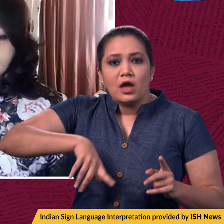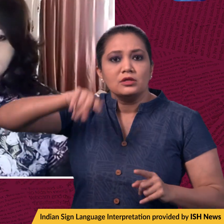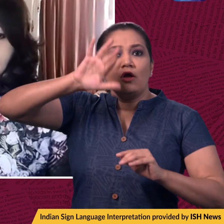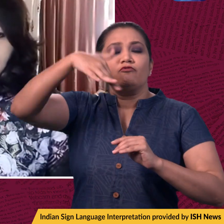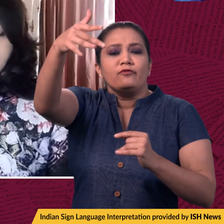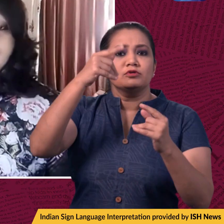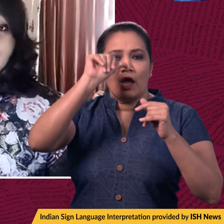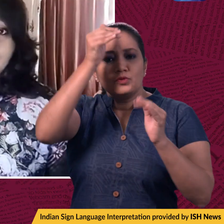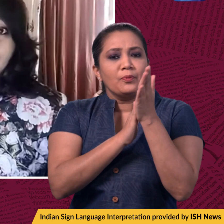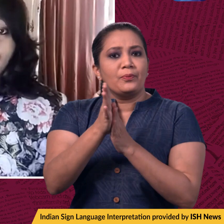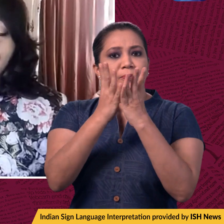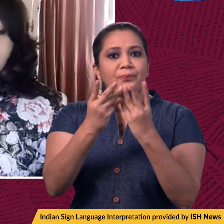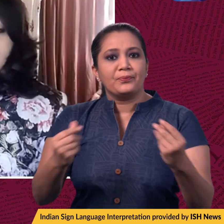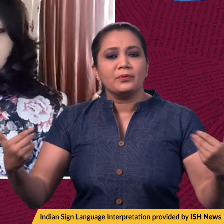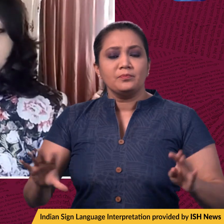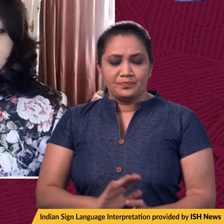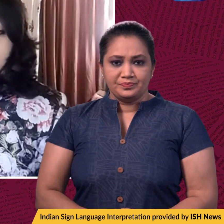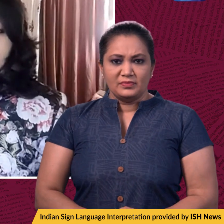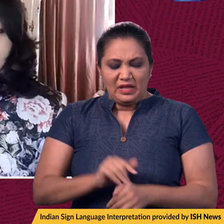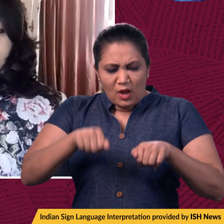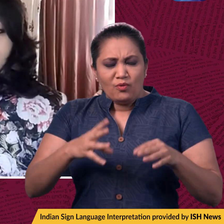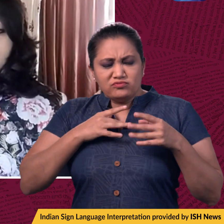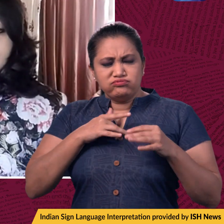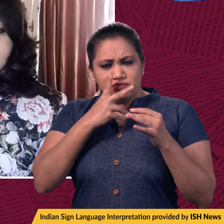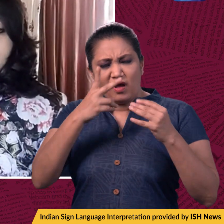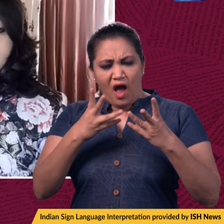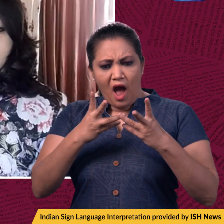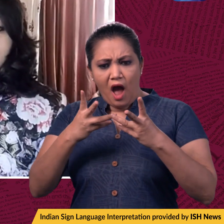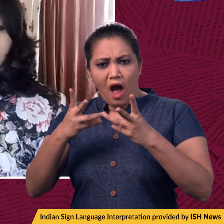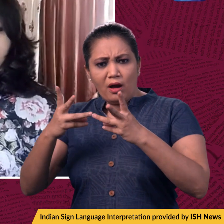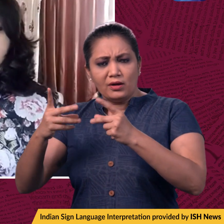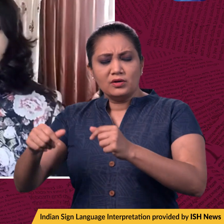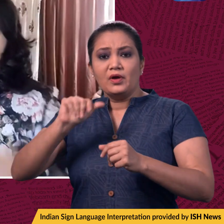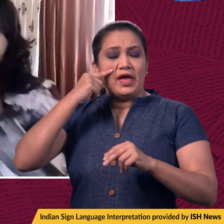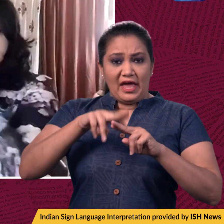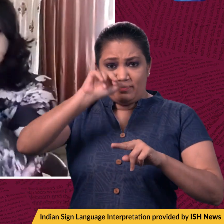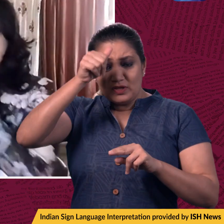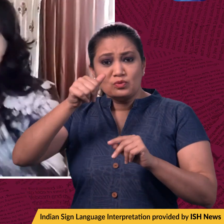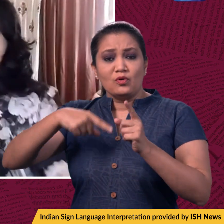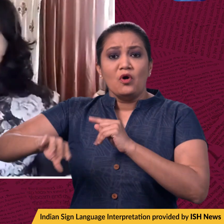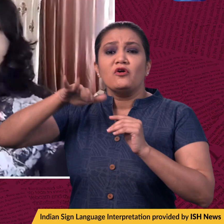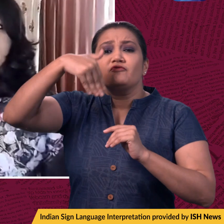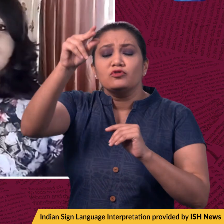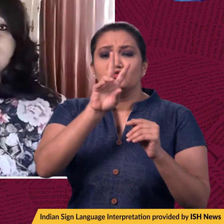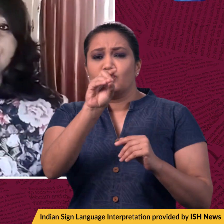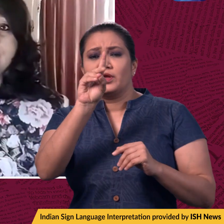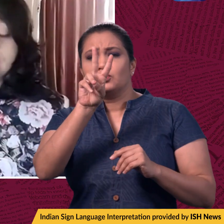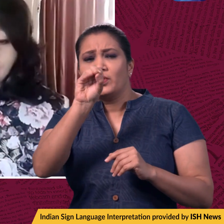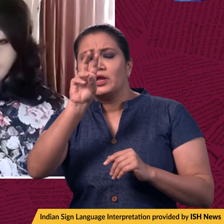-less. Now, said, and I quote, mathematical calculations state that a non-Hindu will become the Prime Minister in 2029.